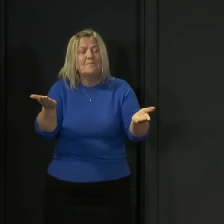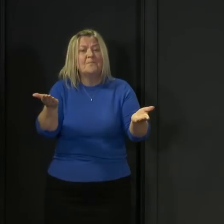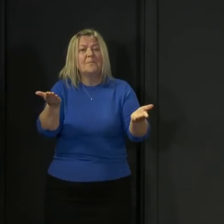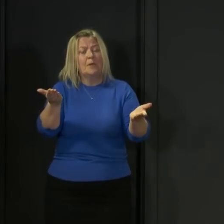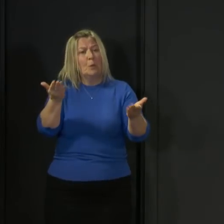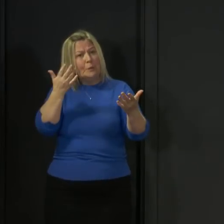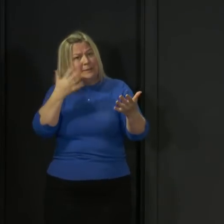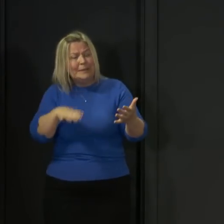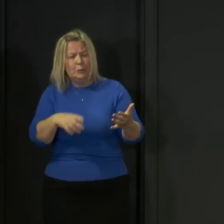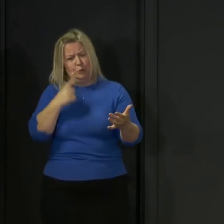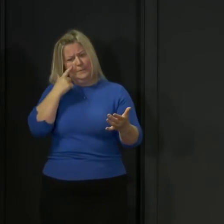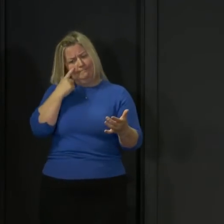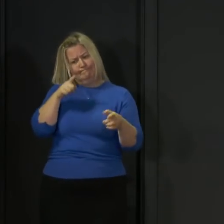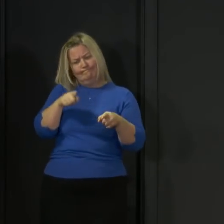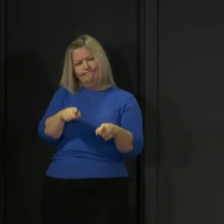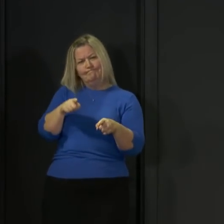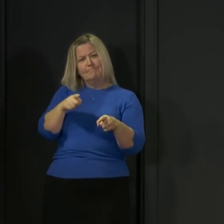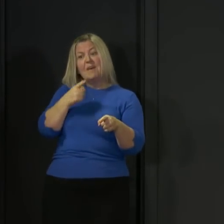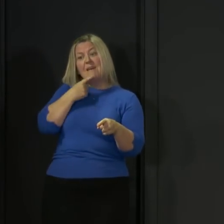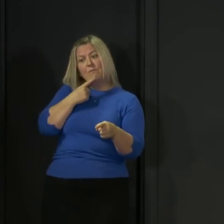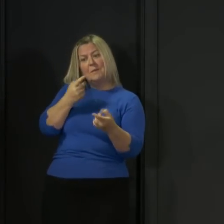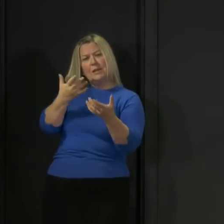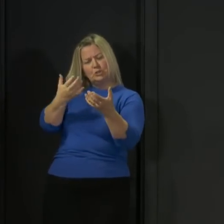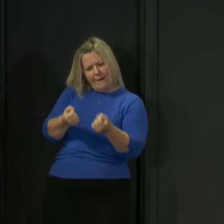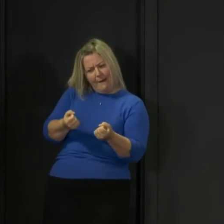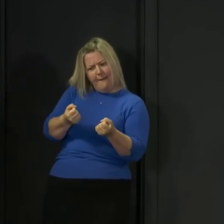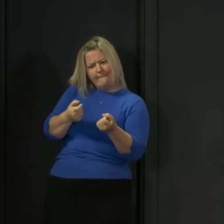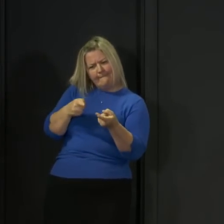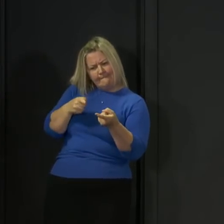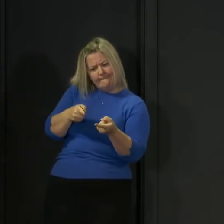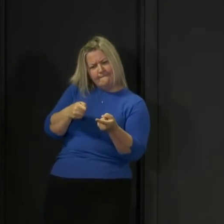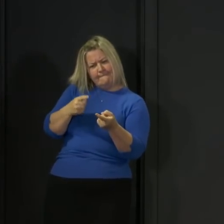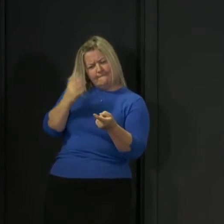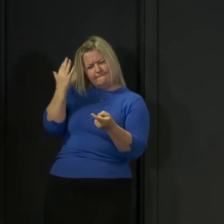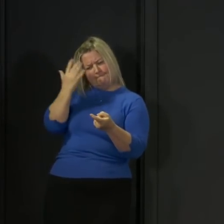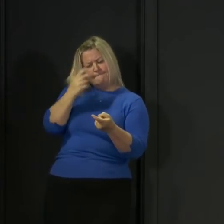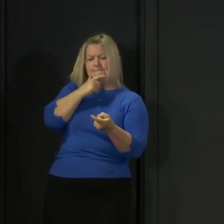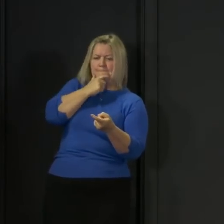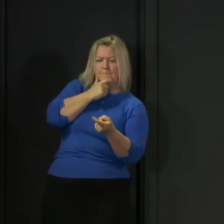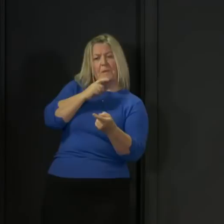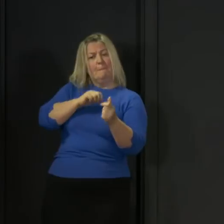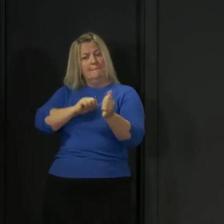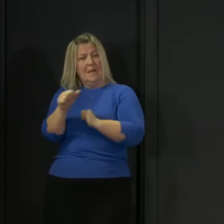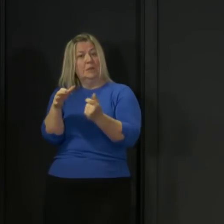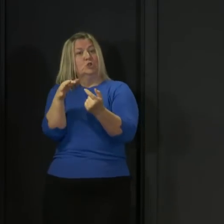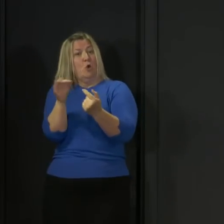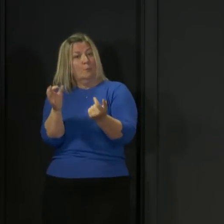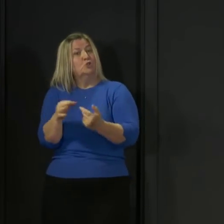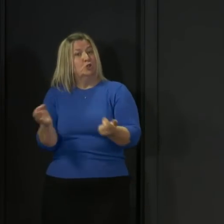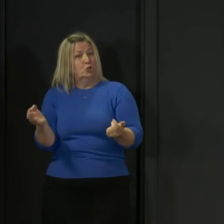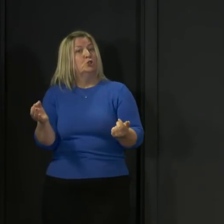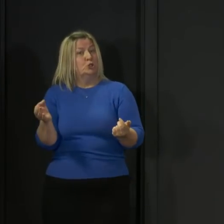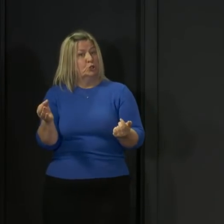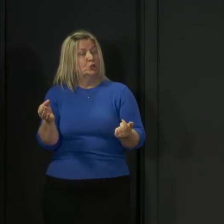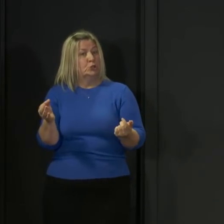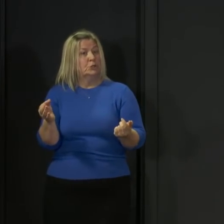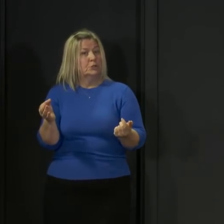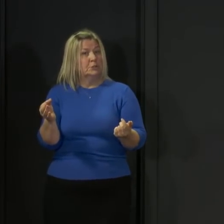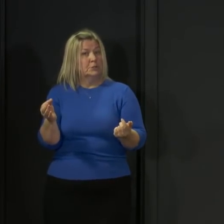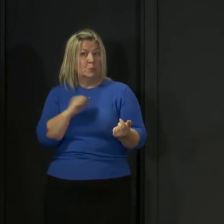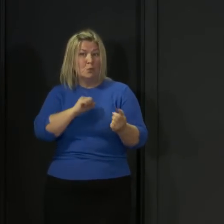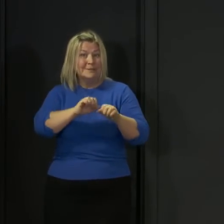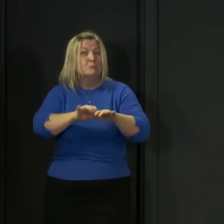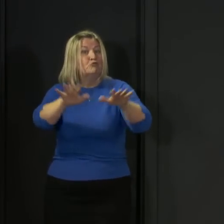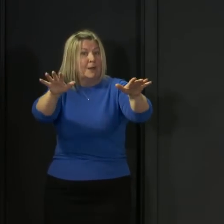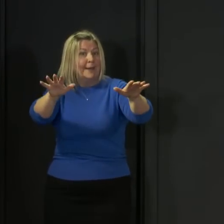areas that are smaller than Scotland overall. The uncertainties around that data become greater. But I, you know,